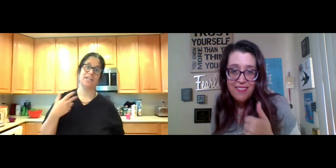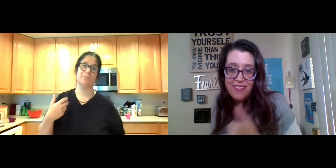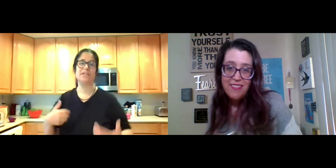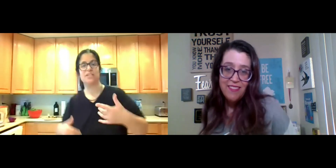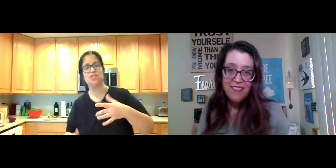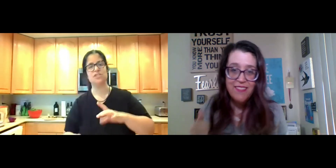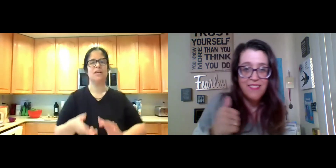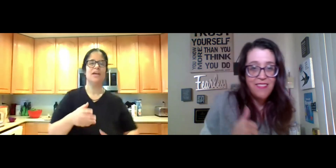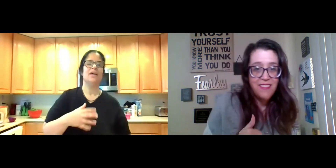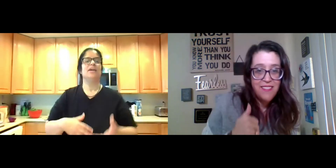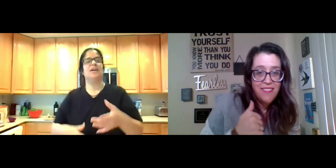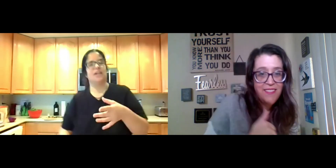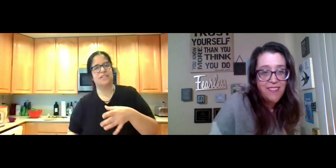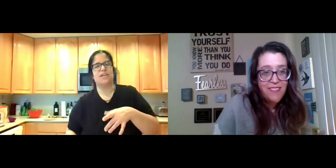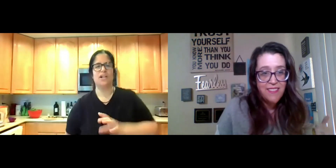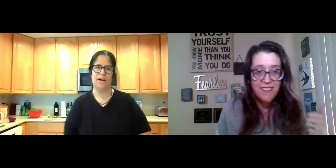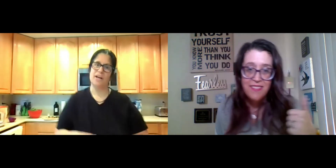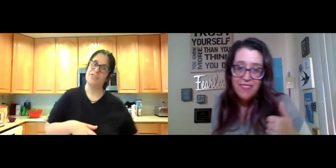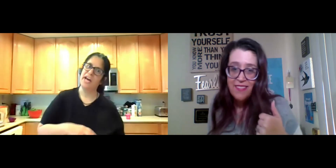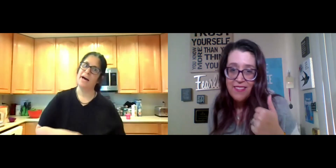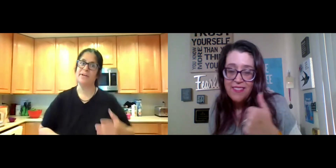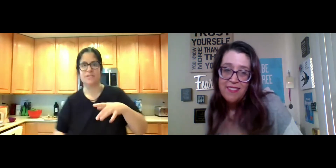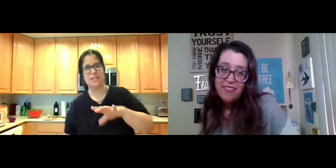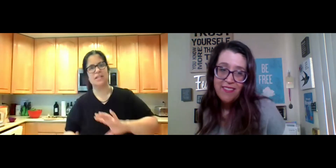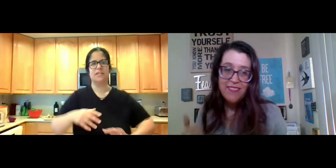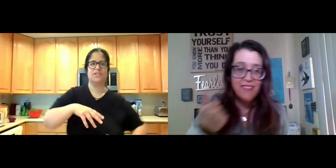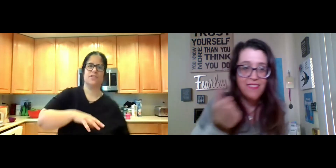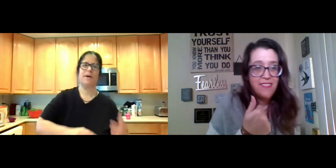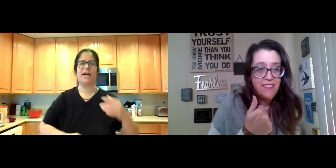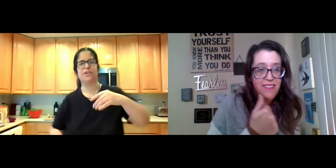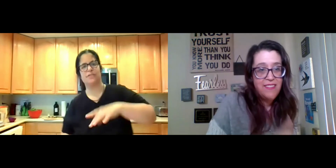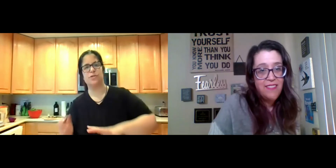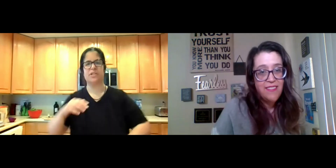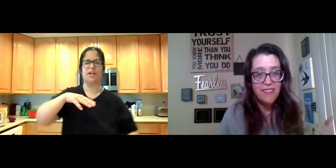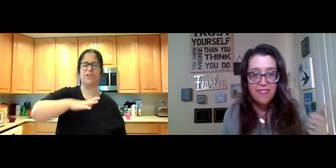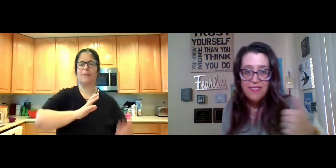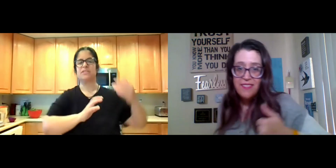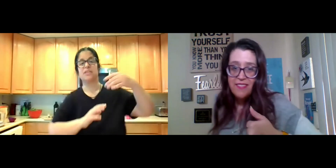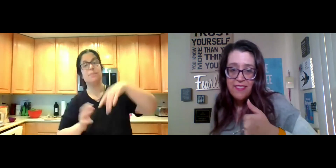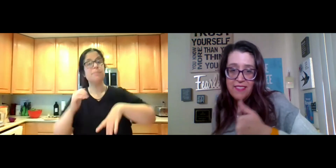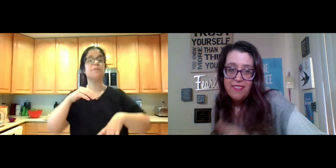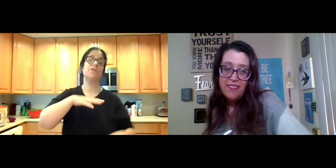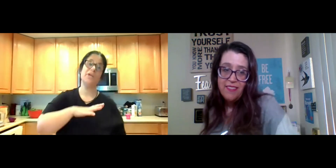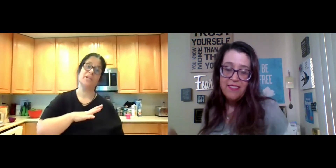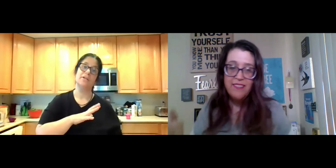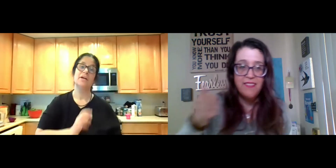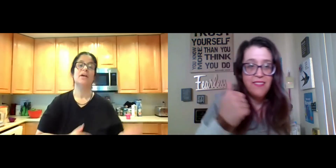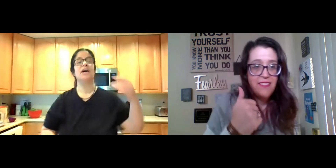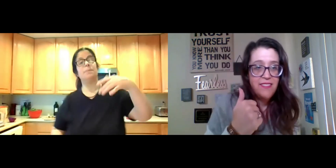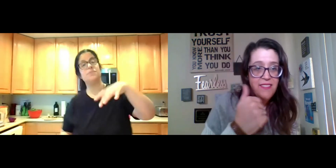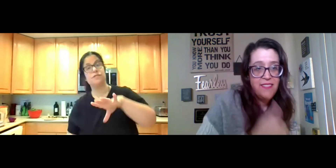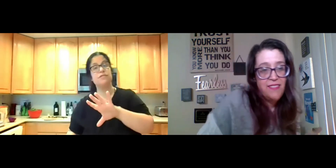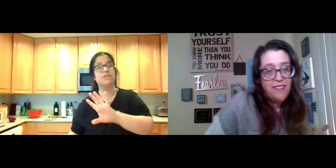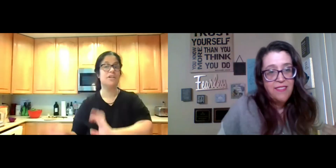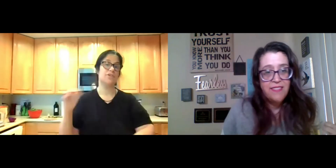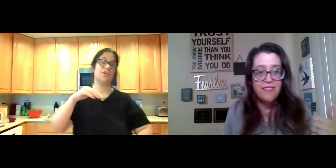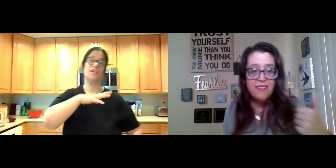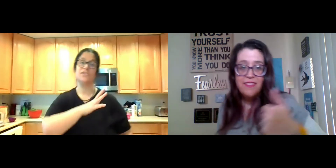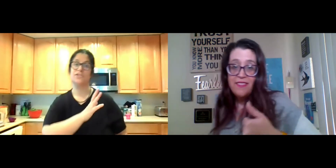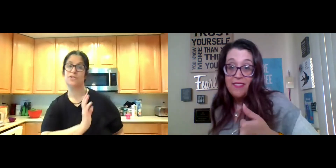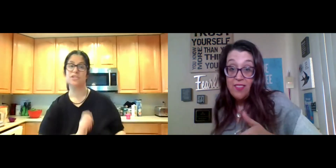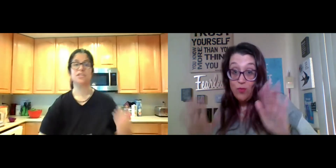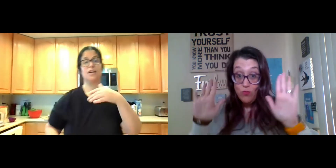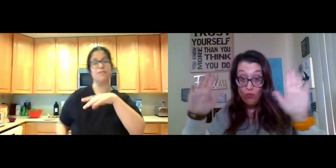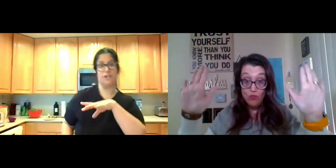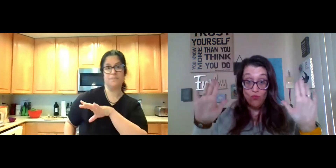do guided meditations. And it's all about healthy habits, getting into the pattern of doing healthy habits and people can win up to $1,500.